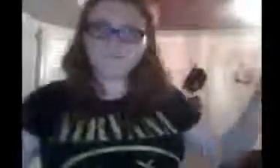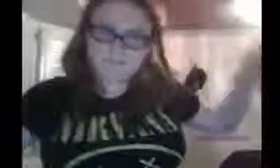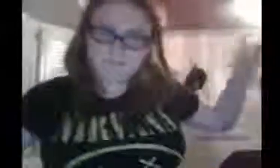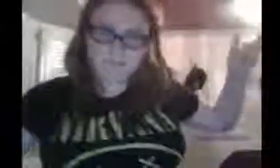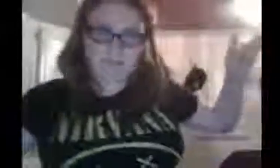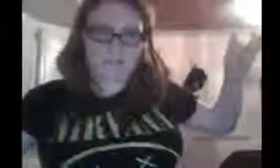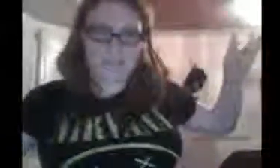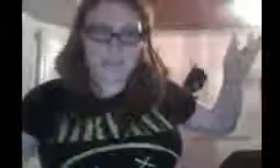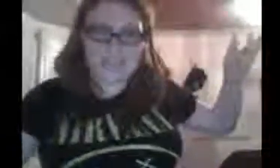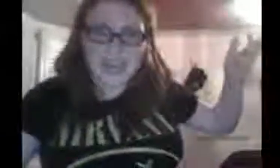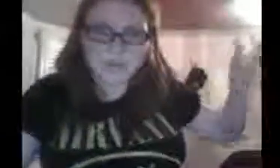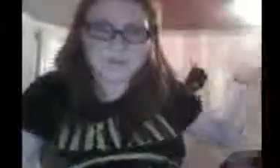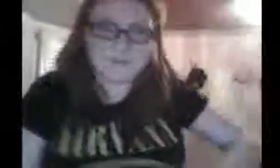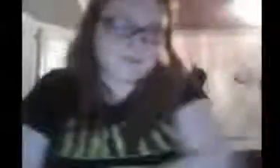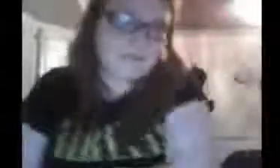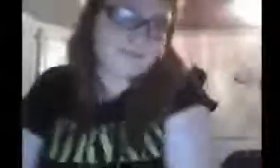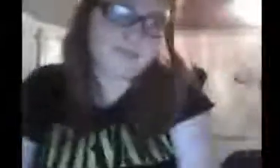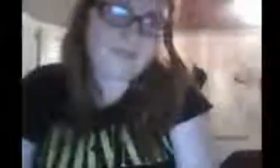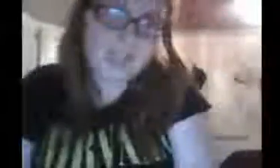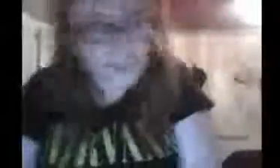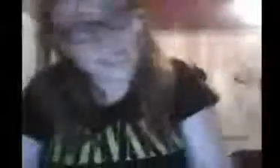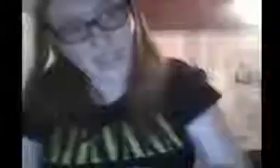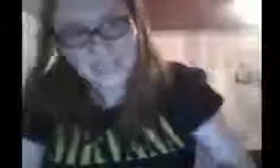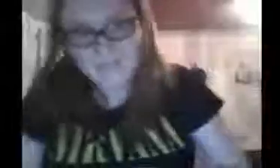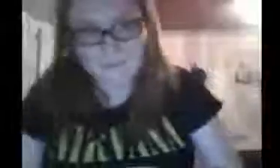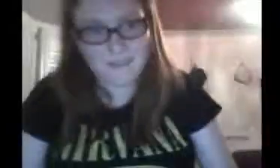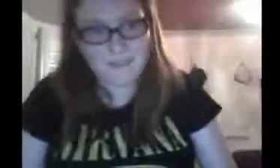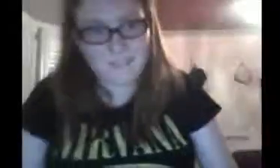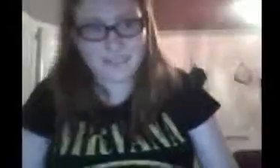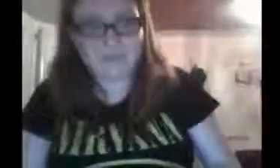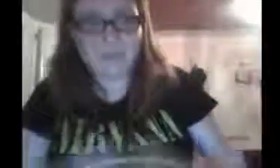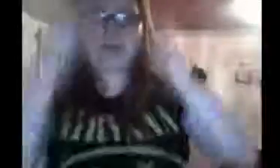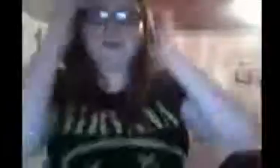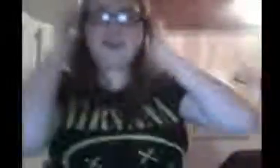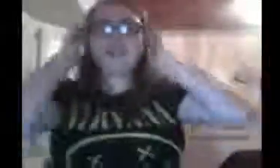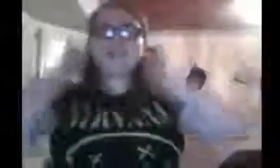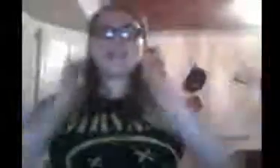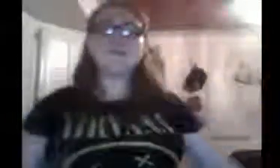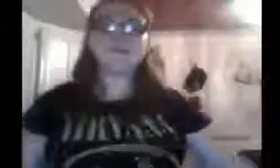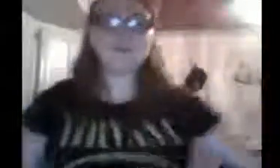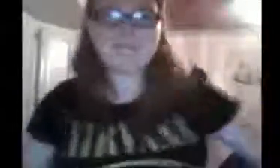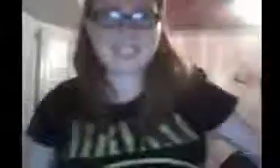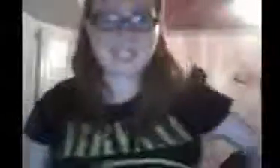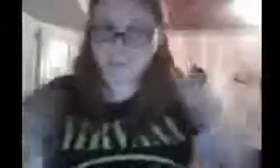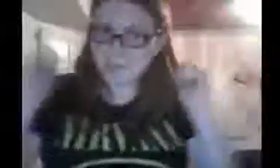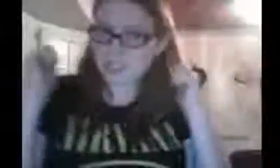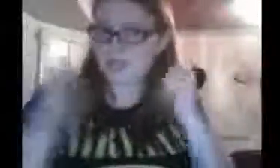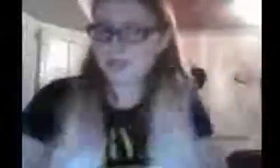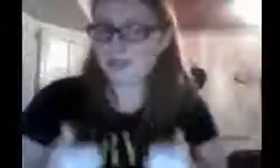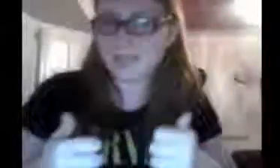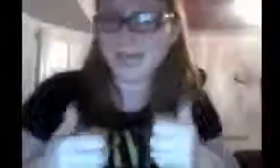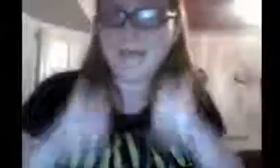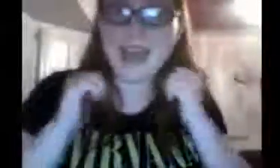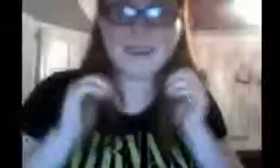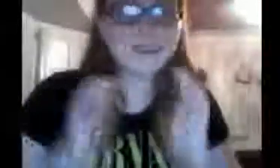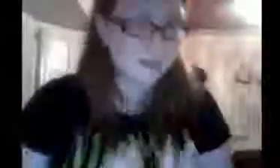go check it out. Okay, so that's it for this video. So, please make sure to give it a thumbs up. And